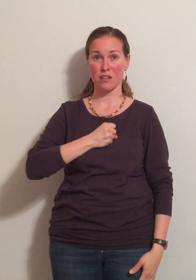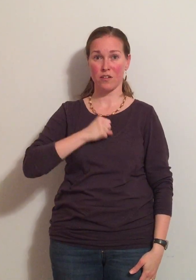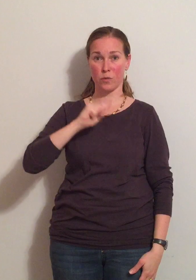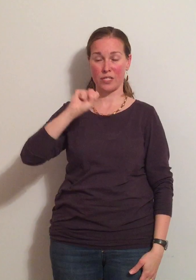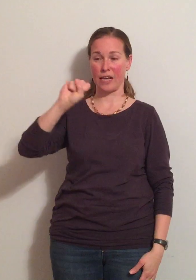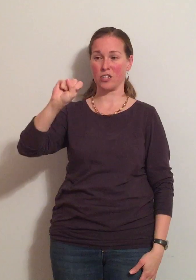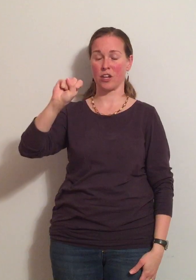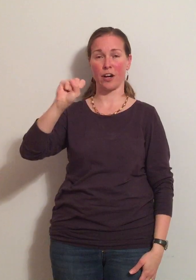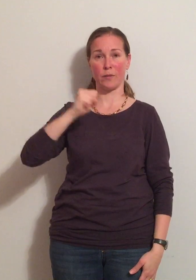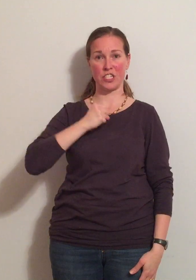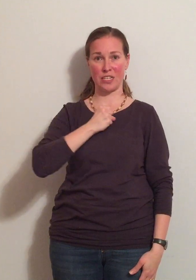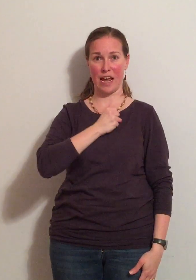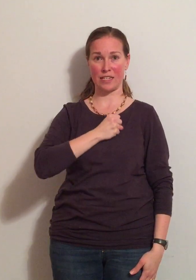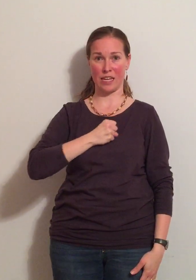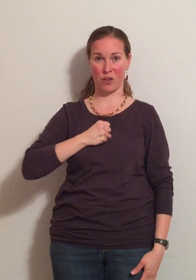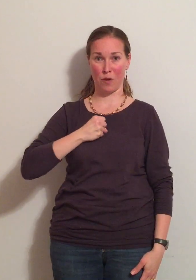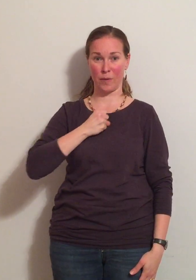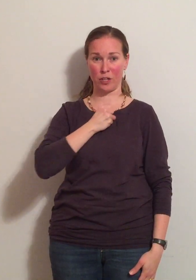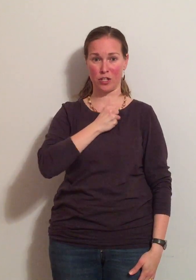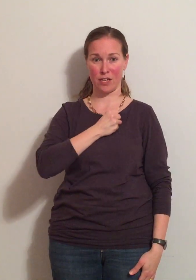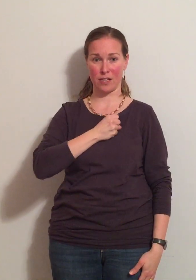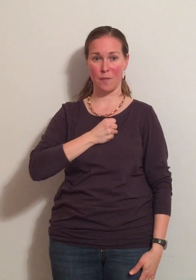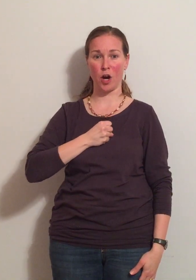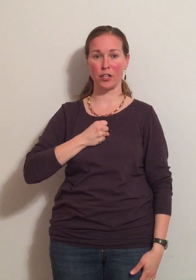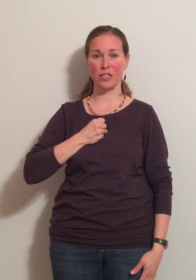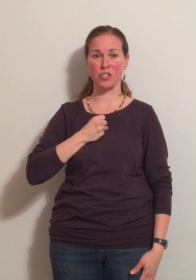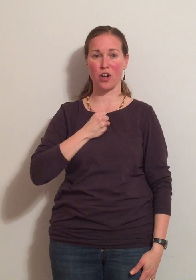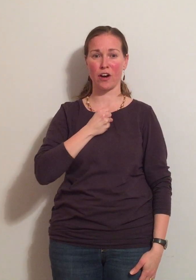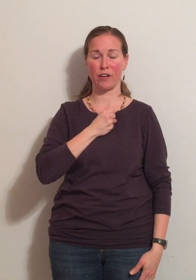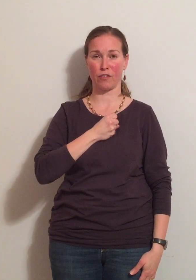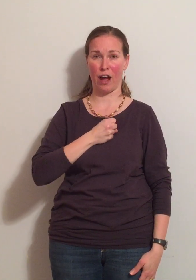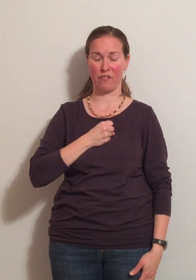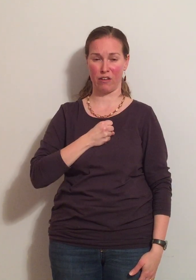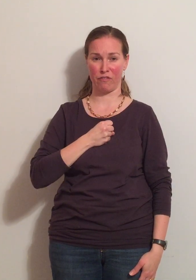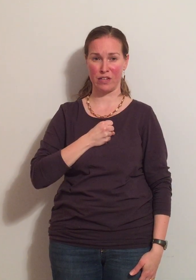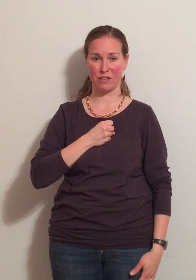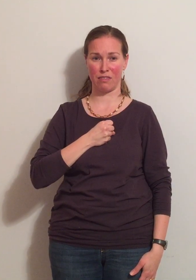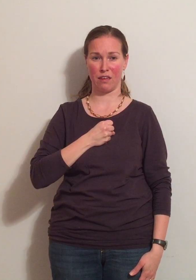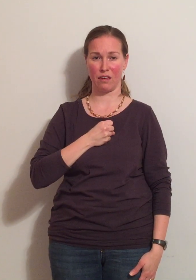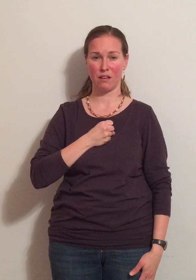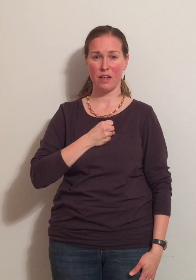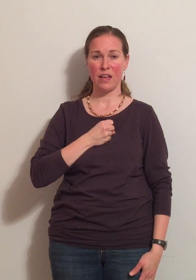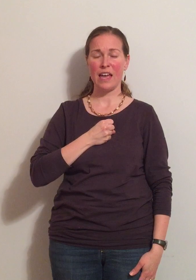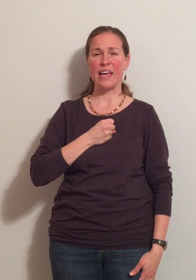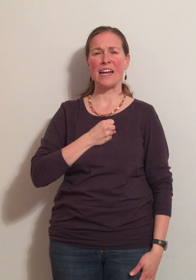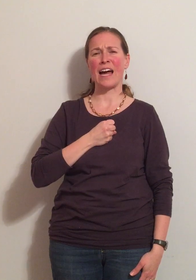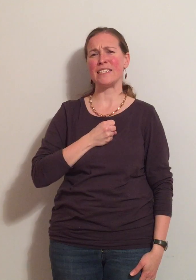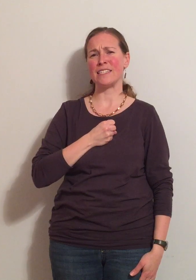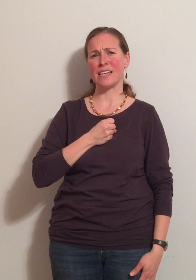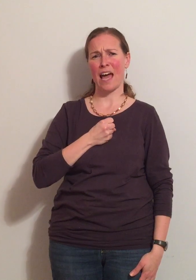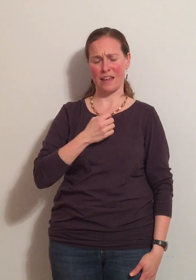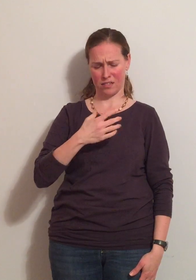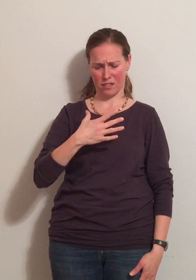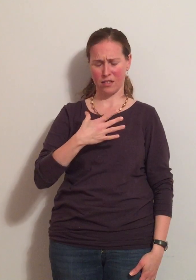We're signing sorry, which is an S hand rubbing your chest. I'm heartily sorry for having offended thee. And I detest.